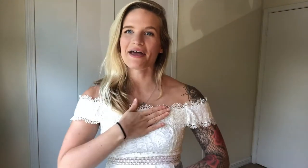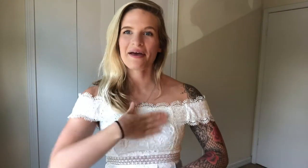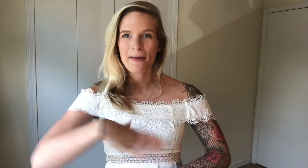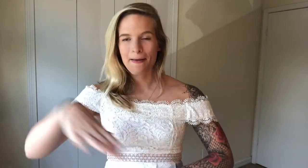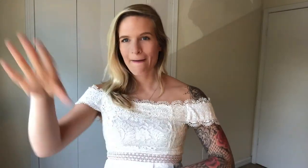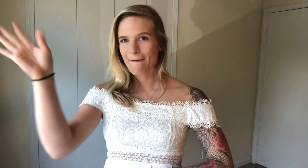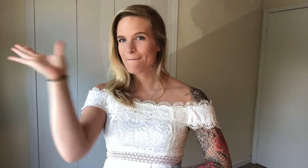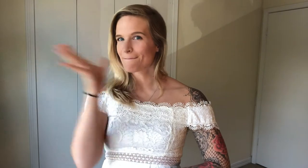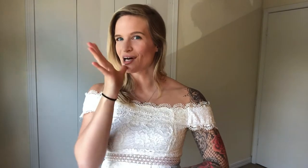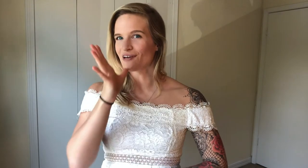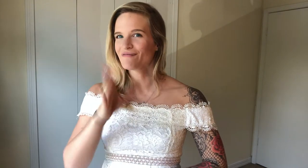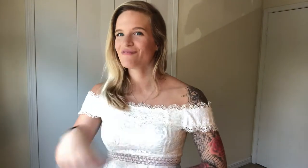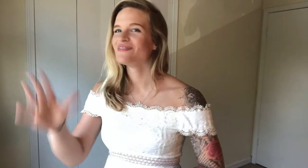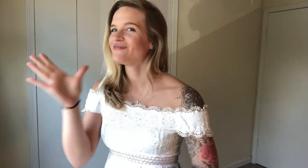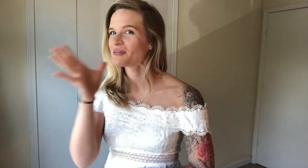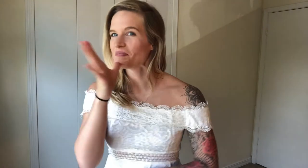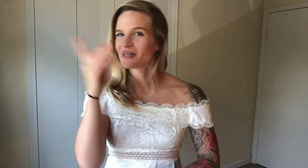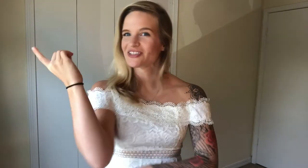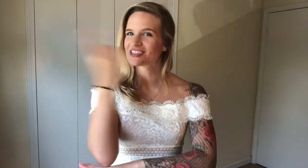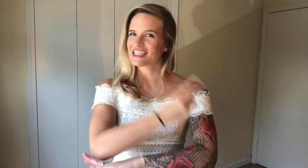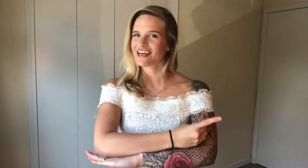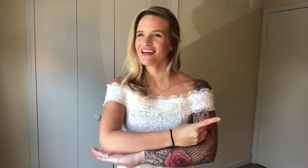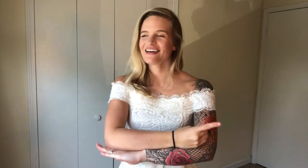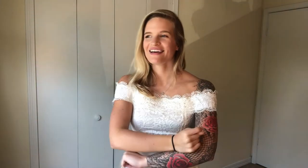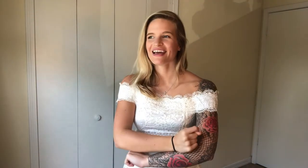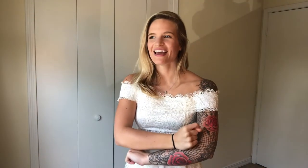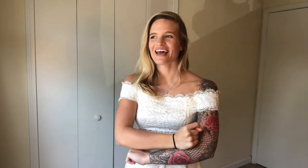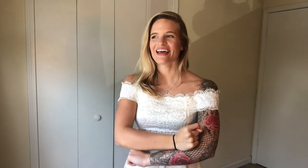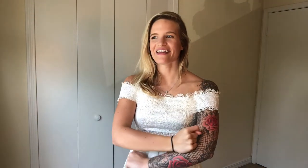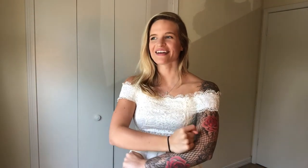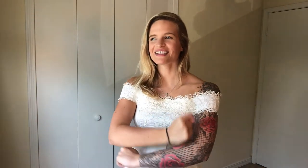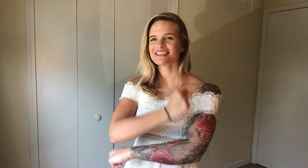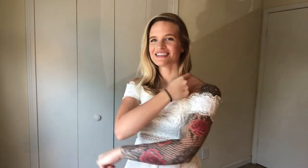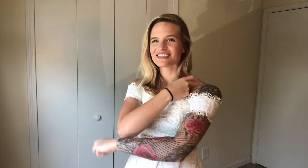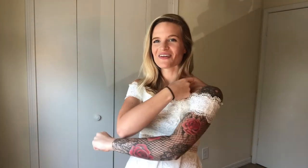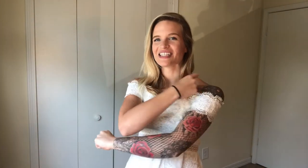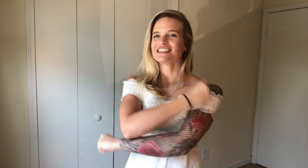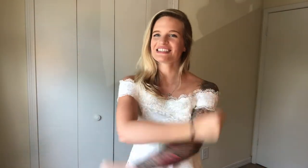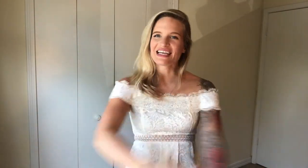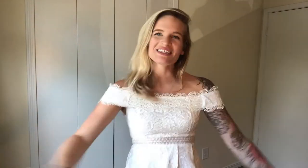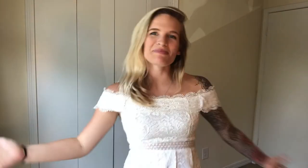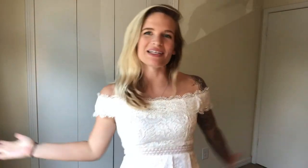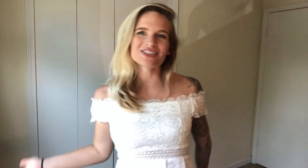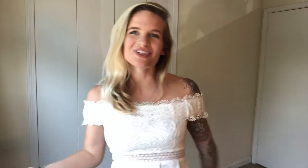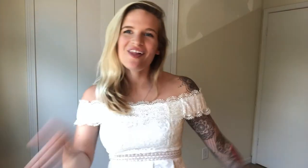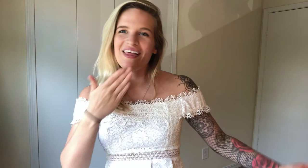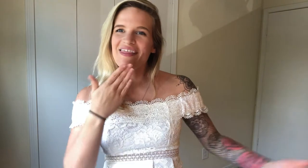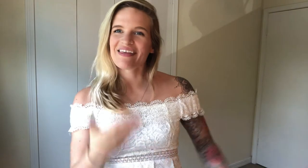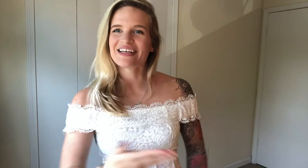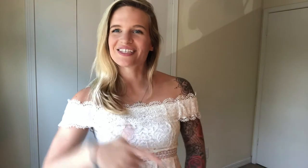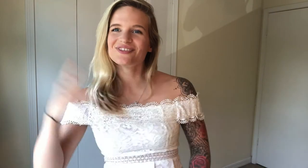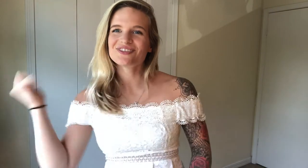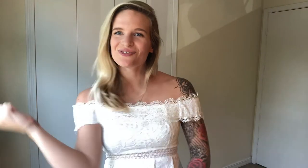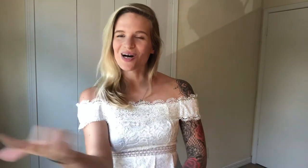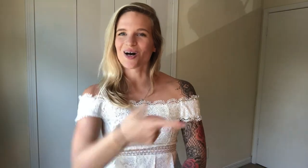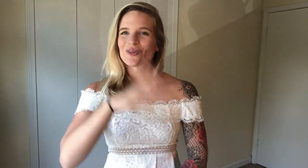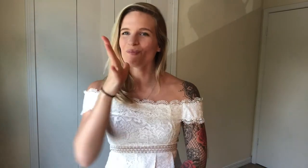mom for Mother's Day. And, just wanted to say a special thank you to all the